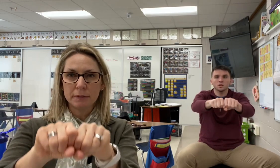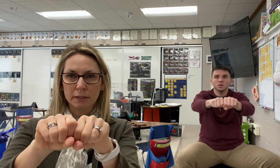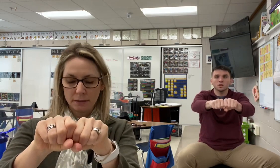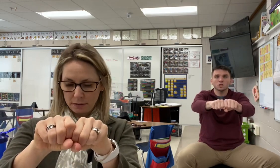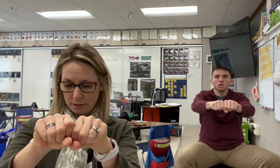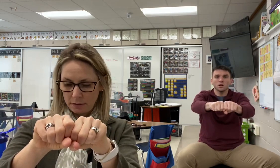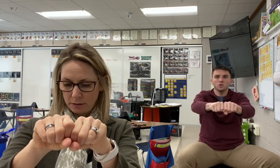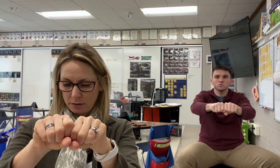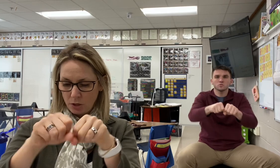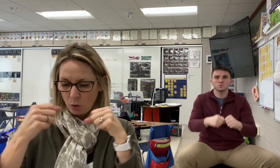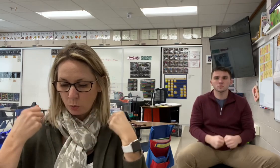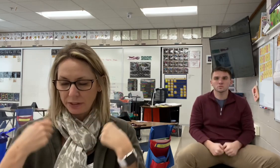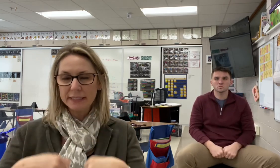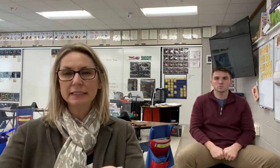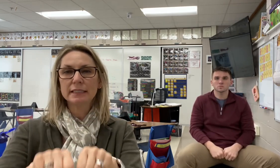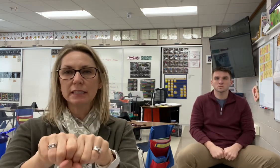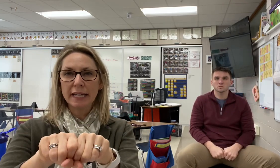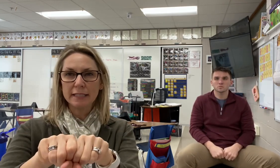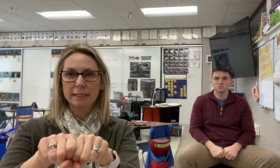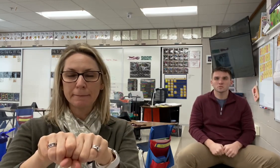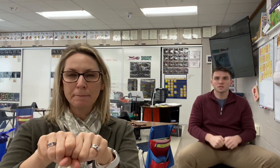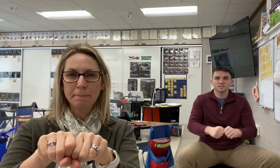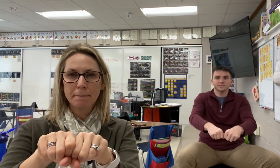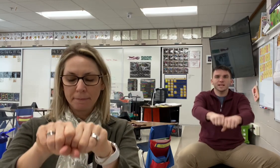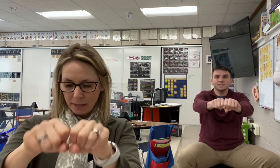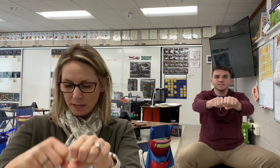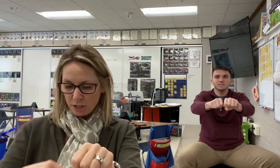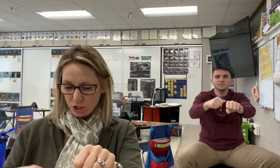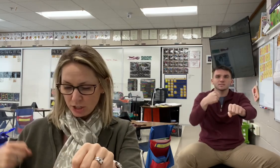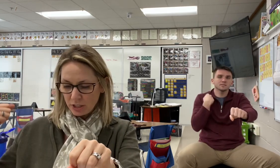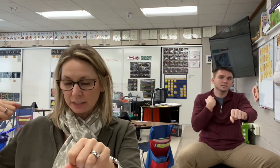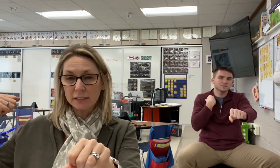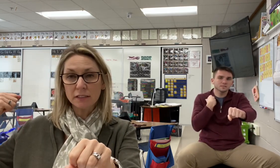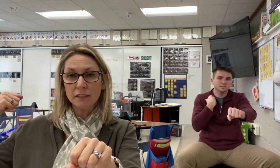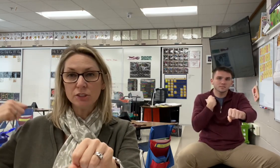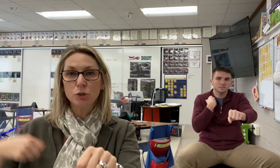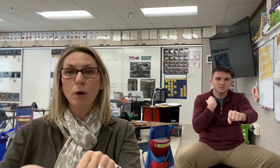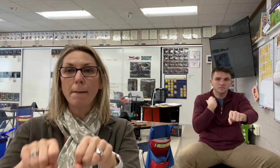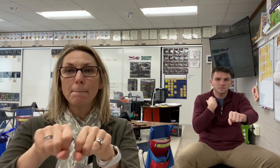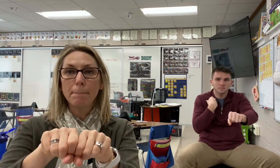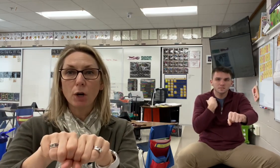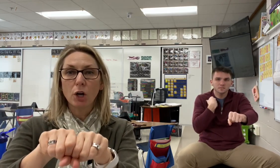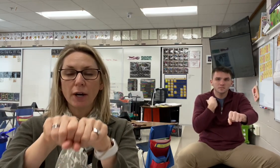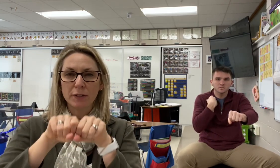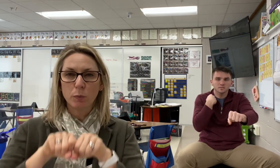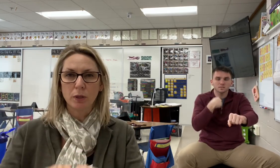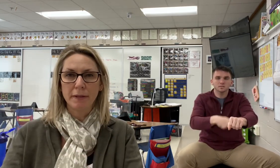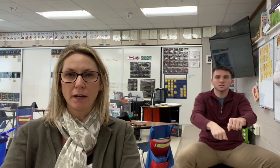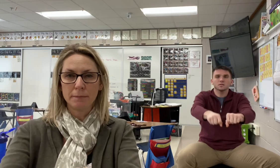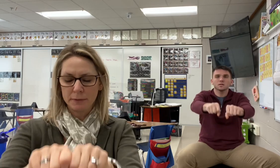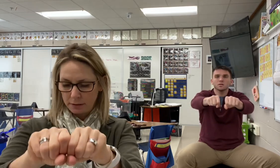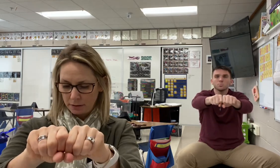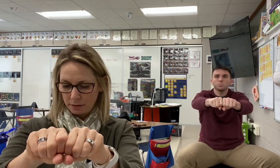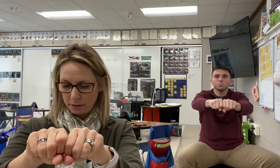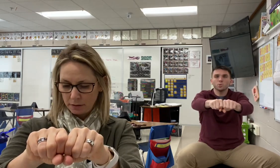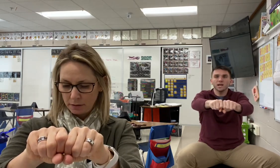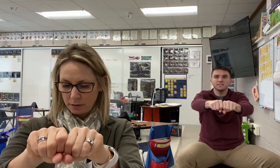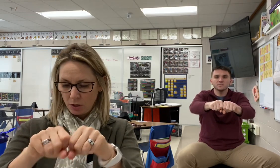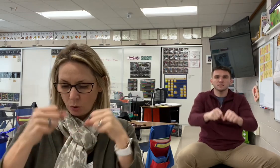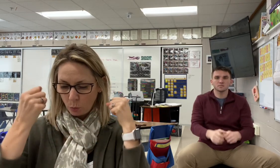clothes. Word is slight. Slight. Change the sul to a br and the word becomes bright. Word